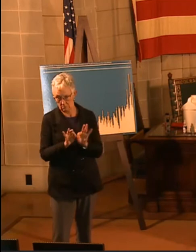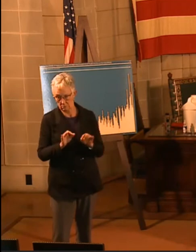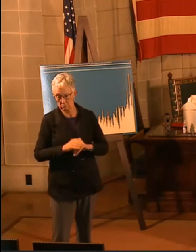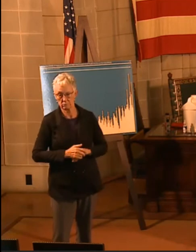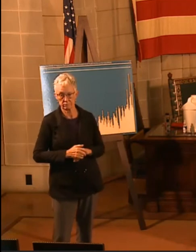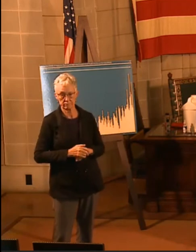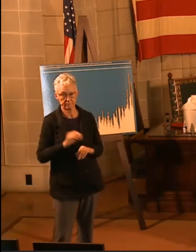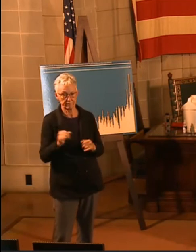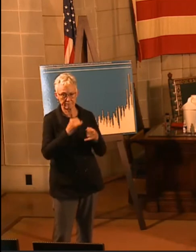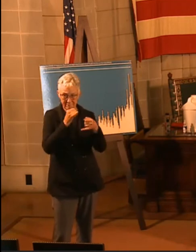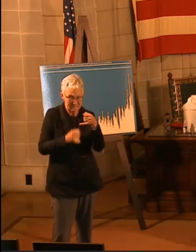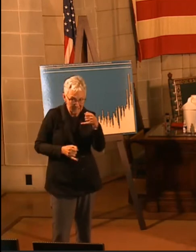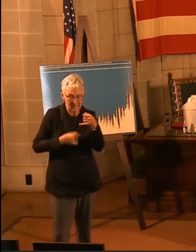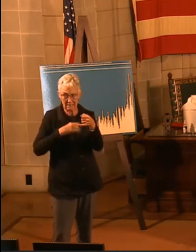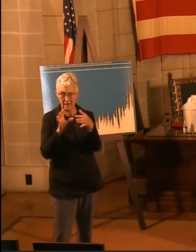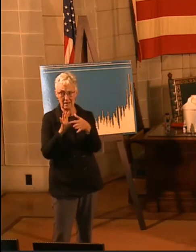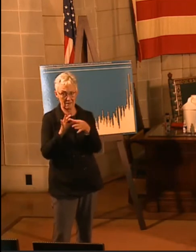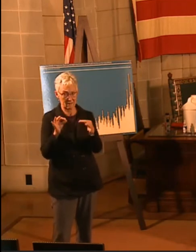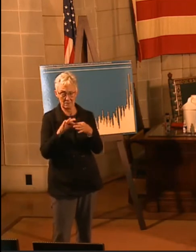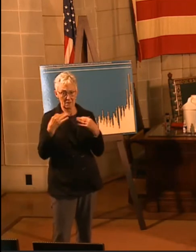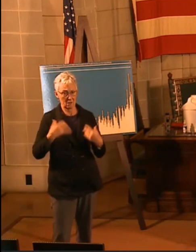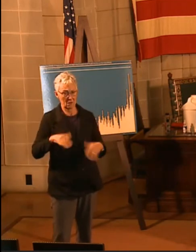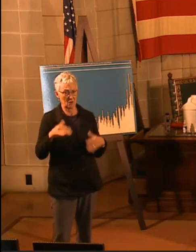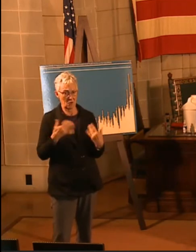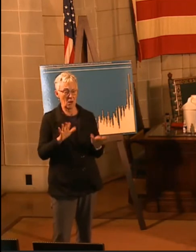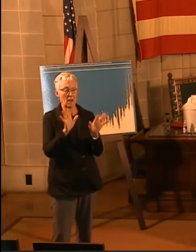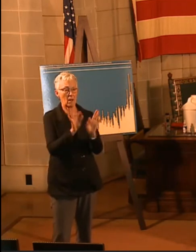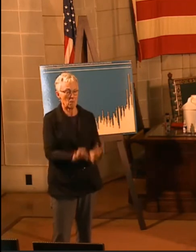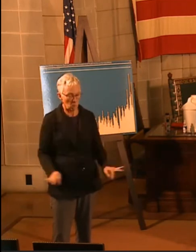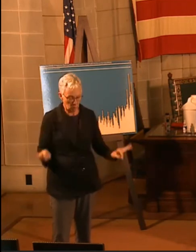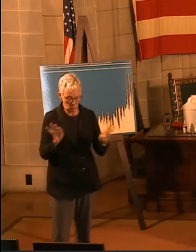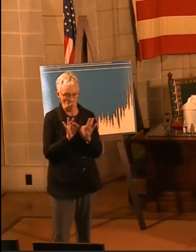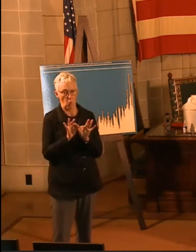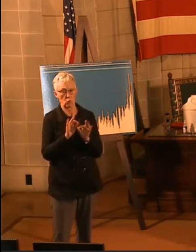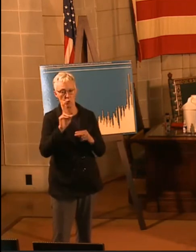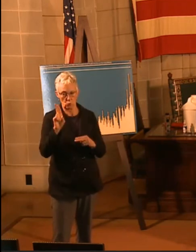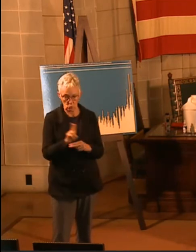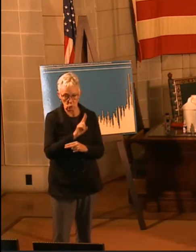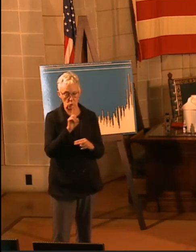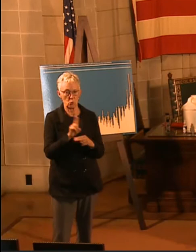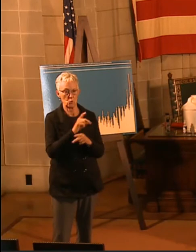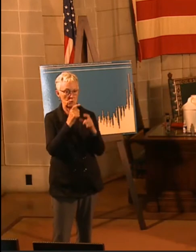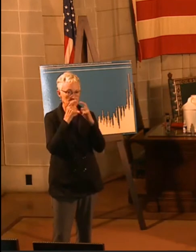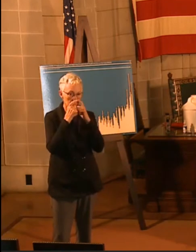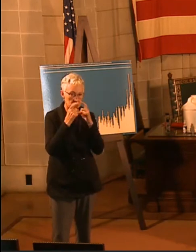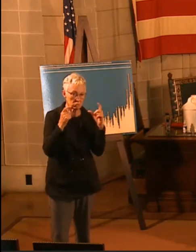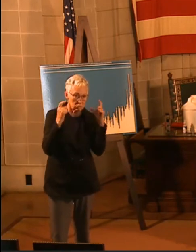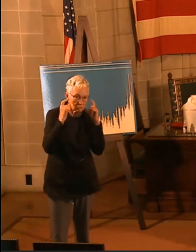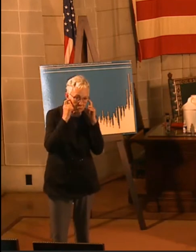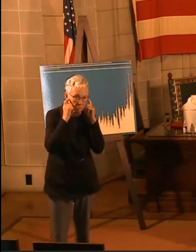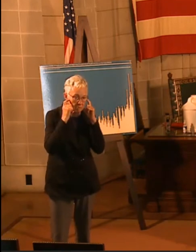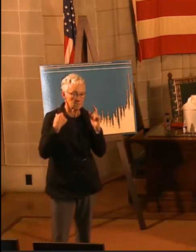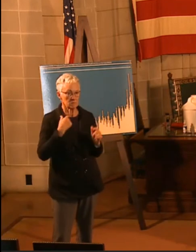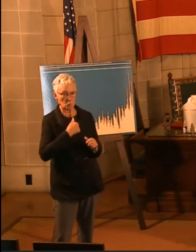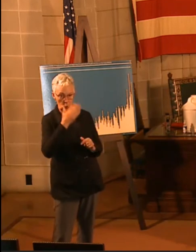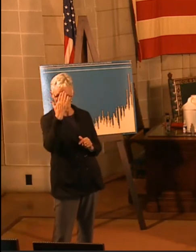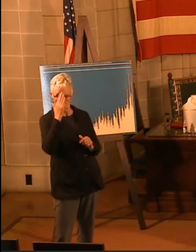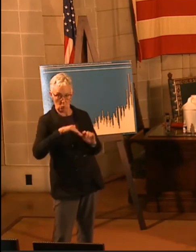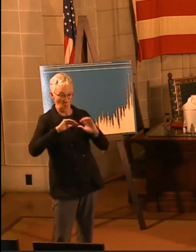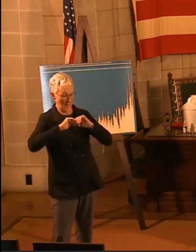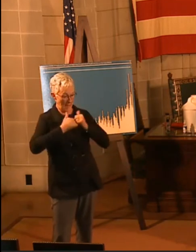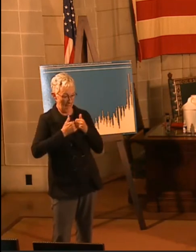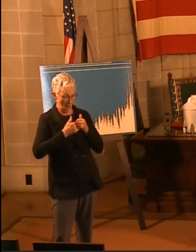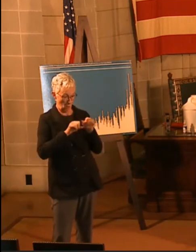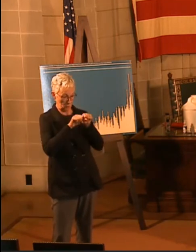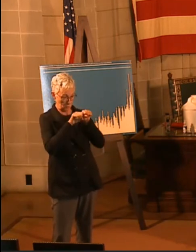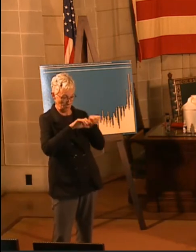face masks. As I said, we know that the virus is transmitted from person to person by respiratory secretions, particularly